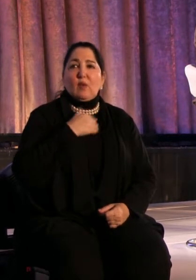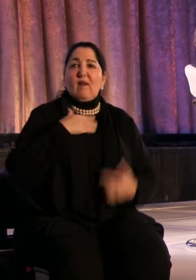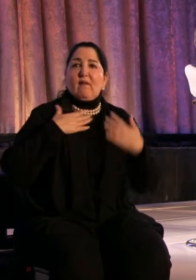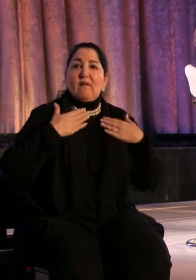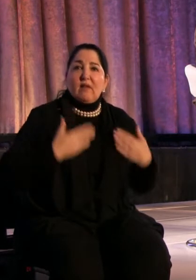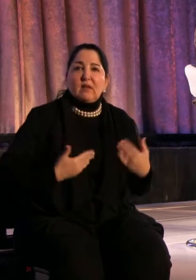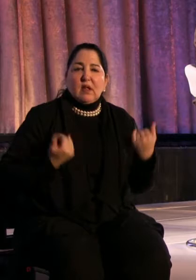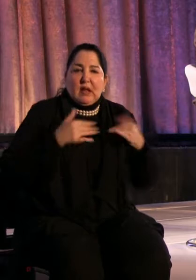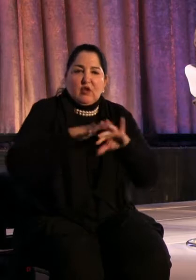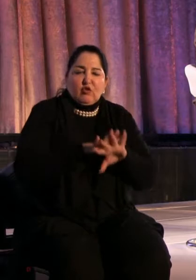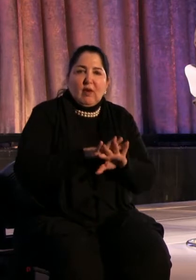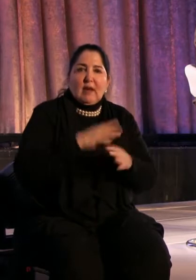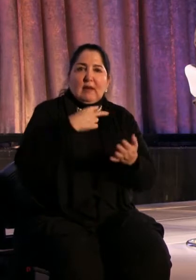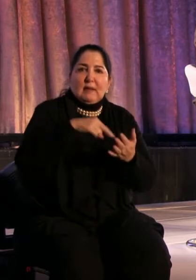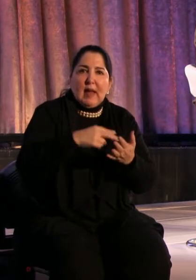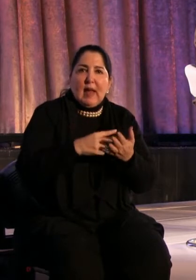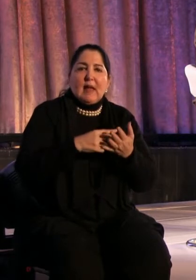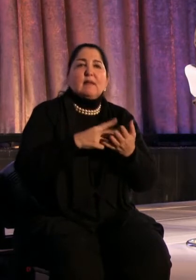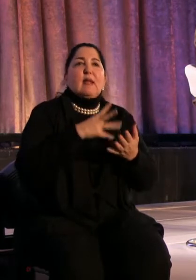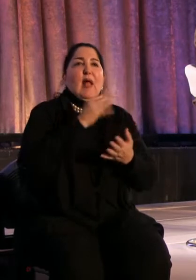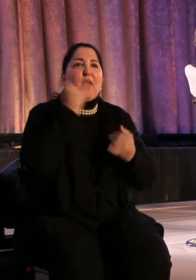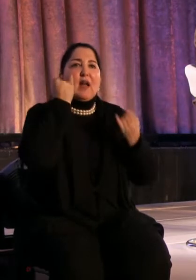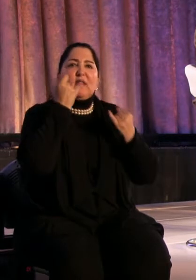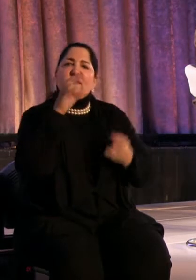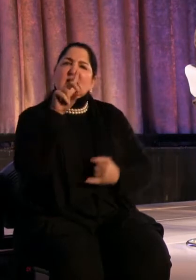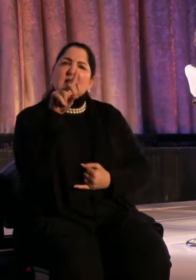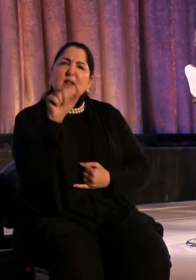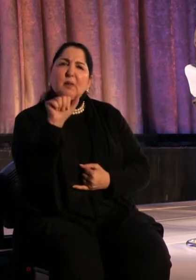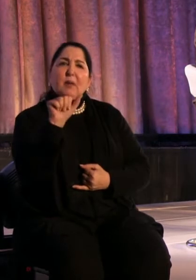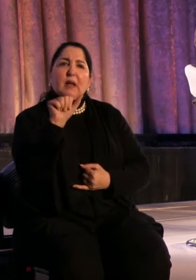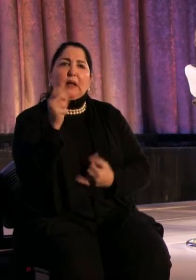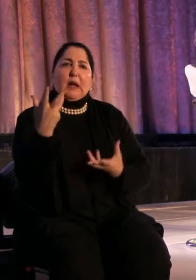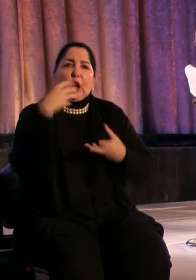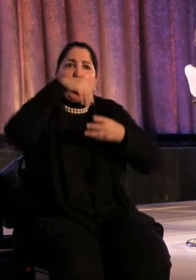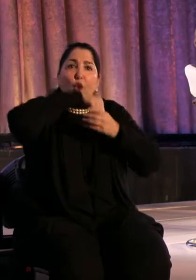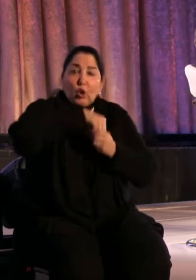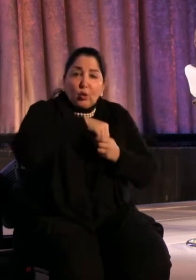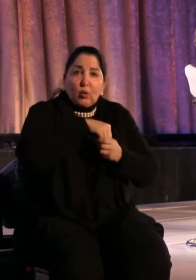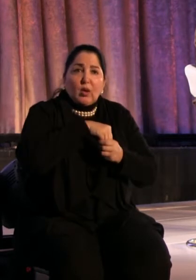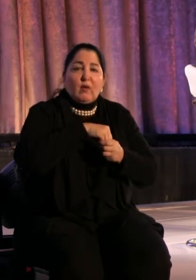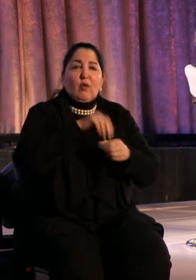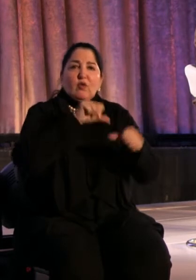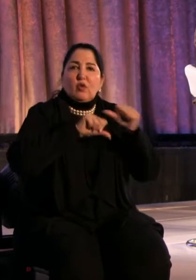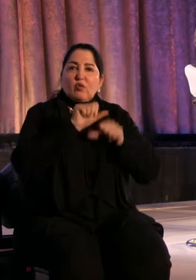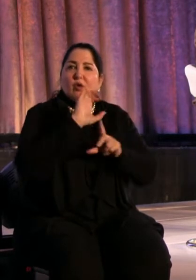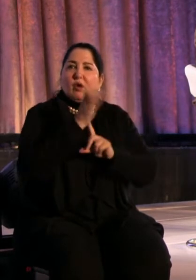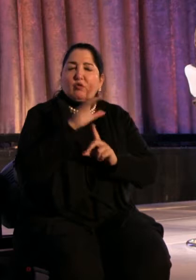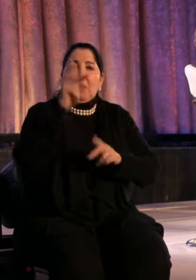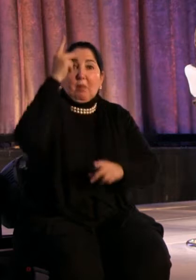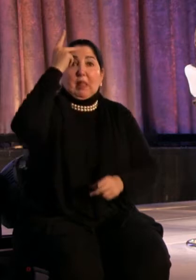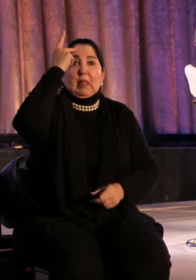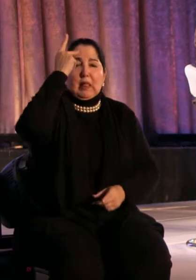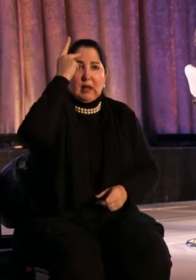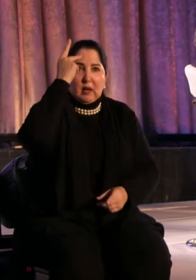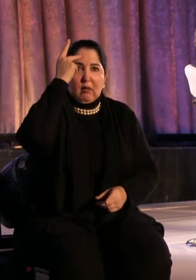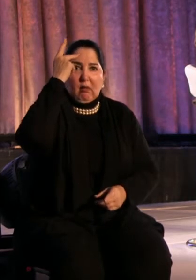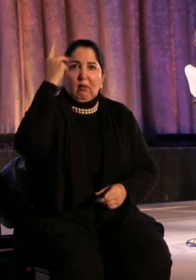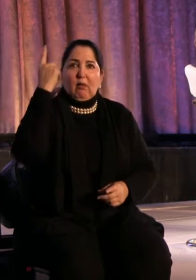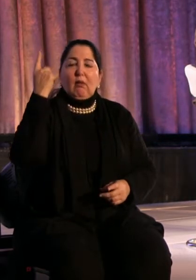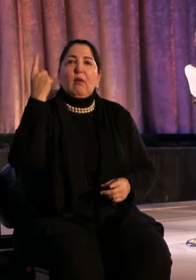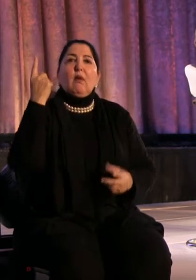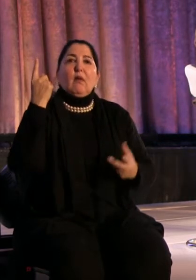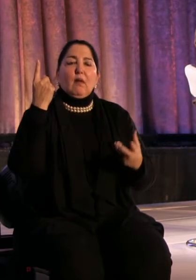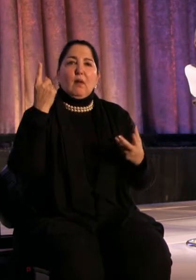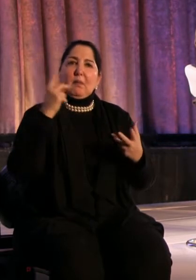dance and the idea of disability as a social, cultural, and political... As something that has